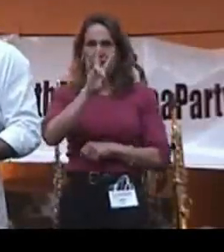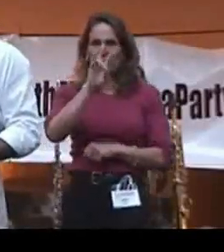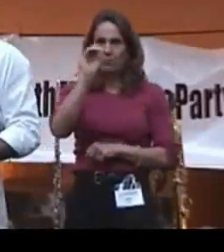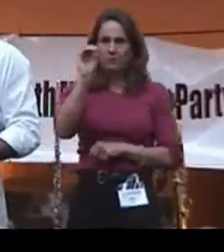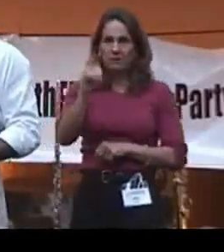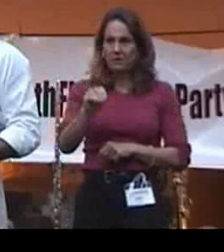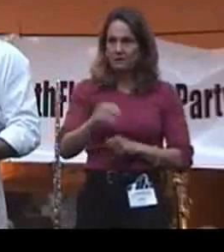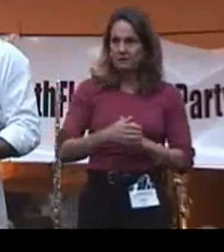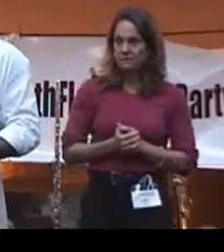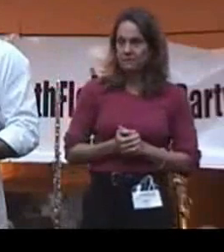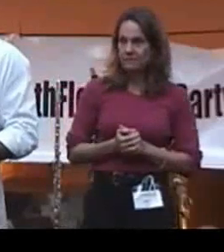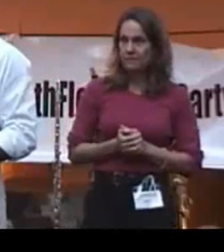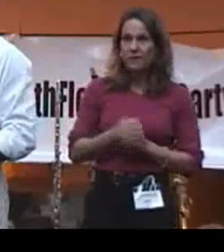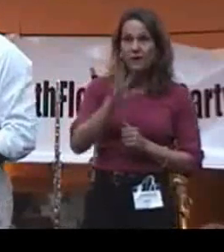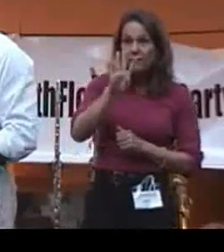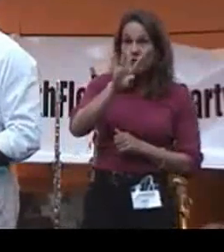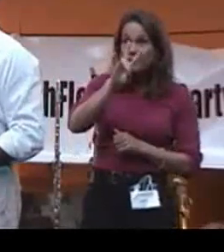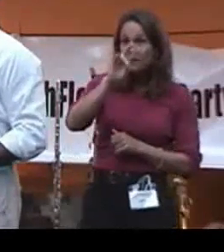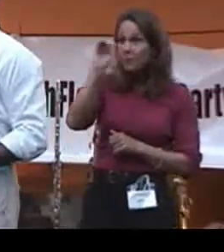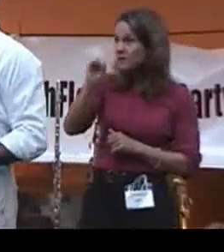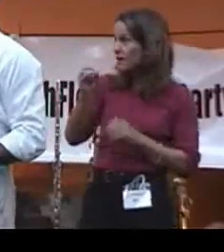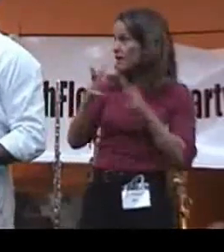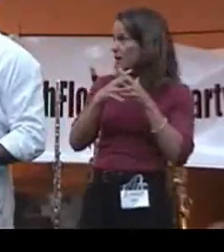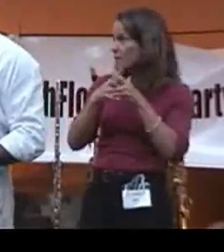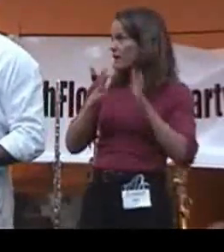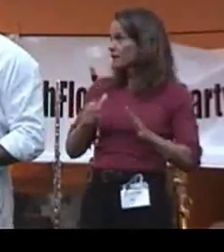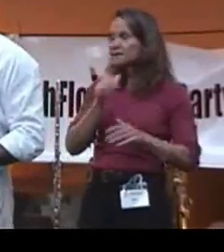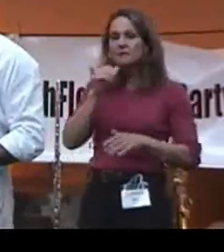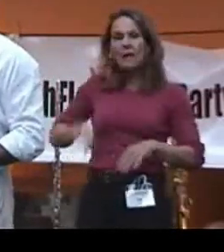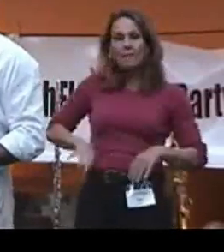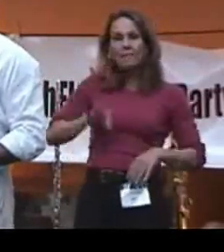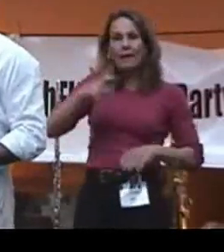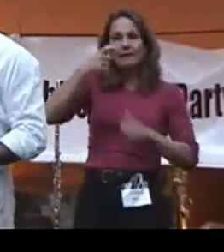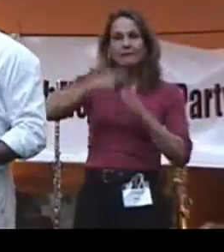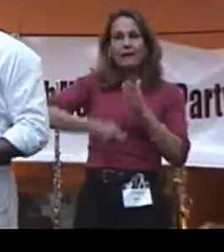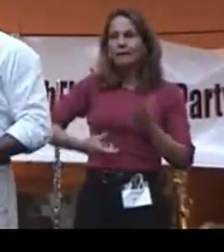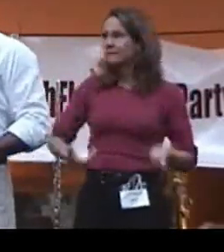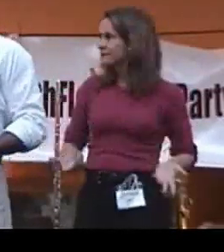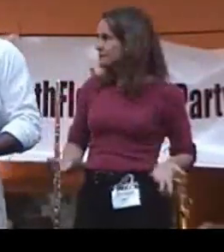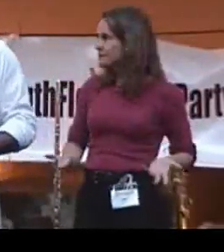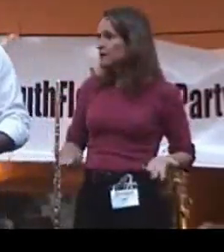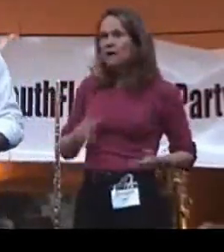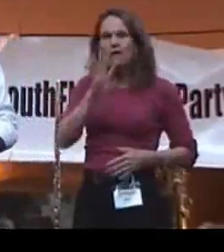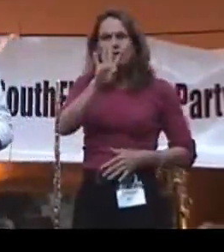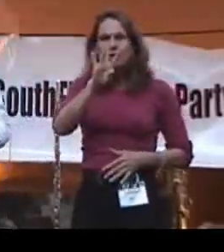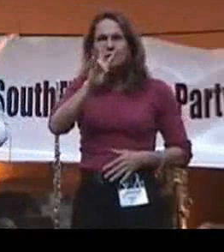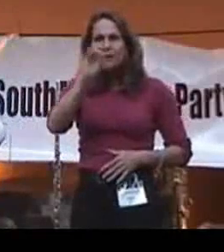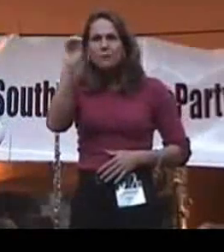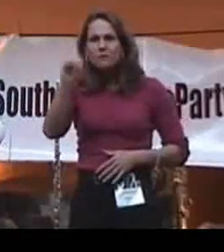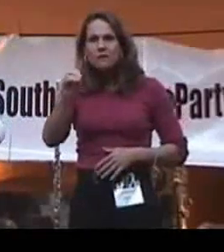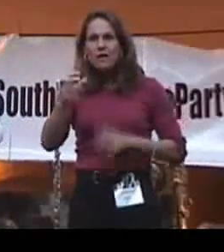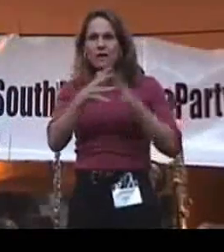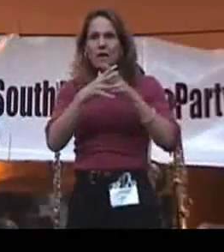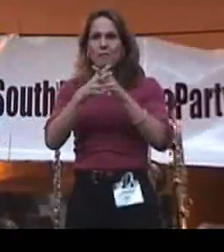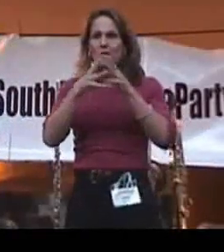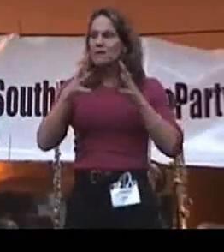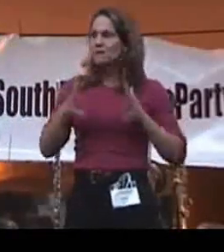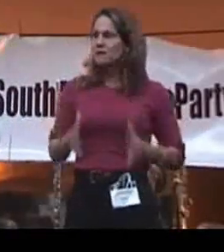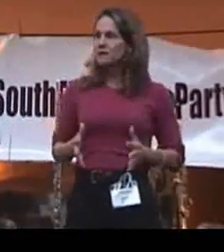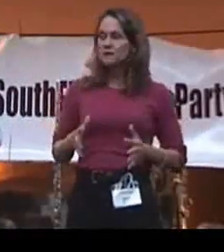47%. 47% of Americans aren't paying taxes. But yet, 47% of Americans